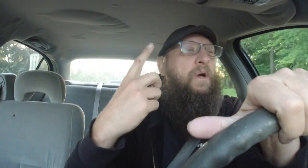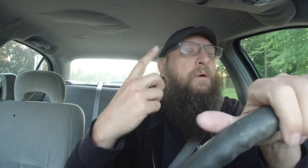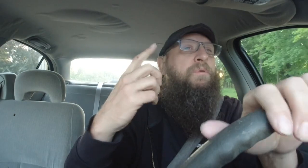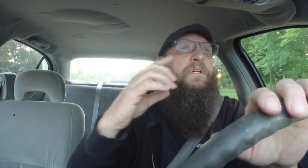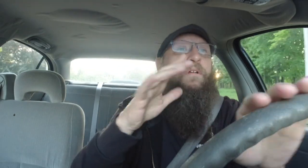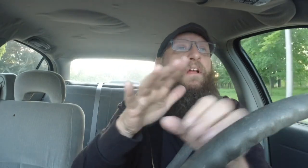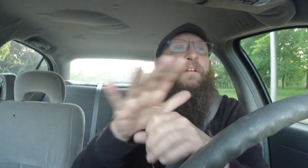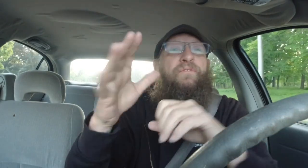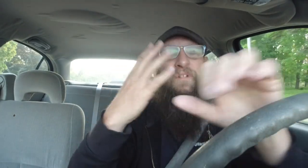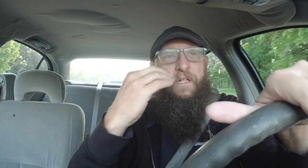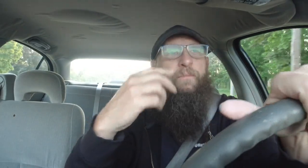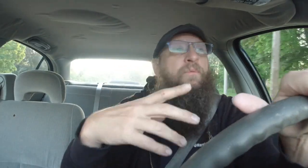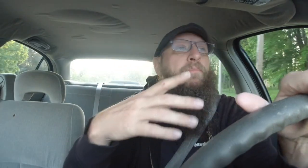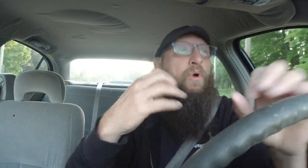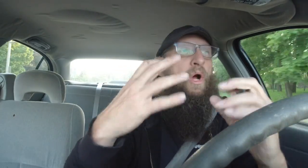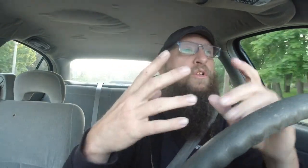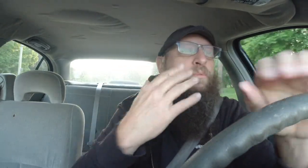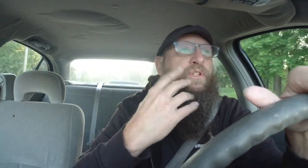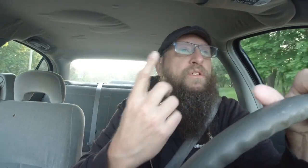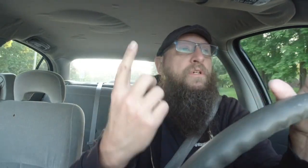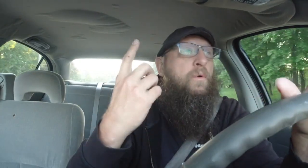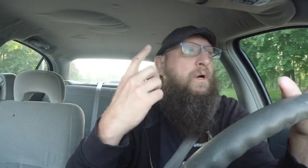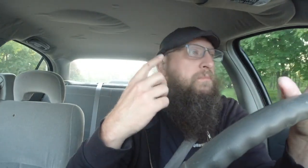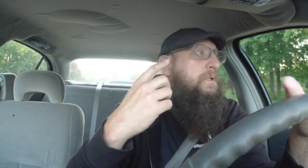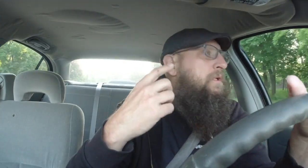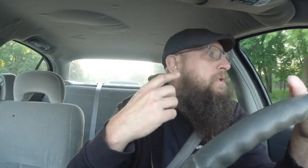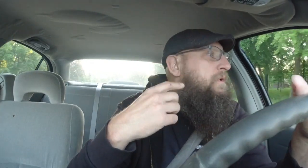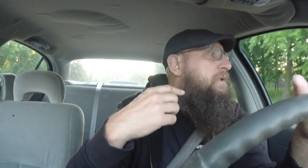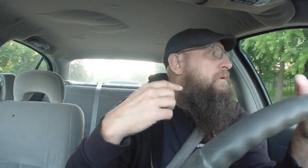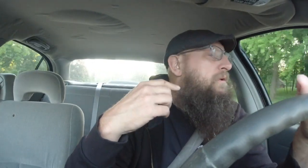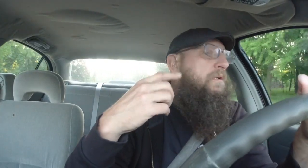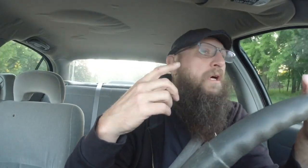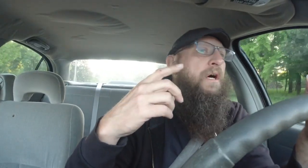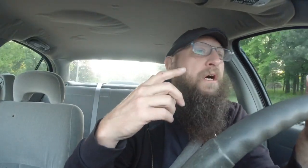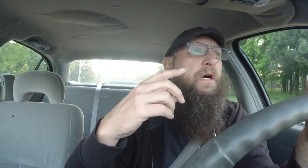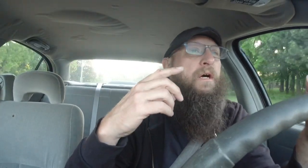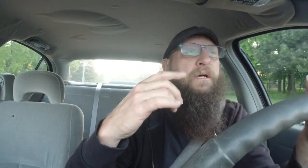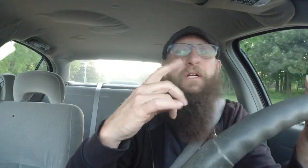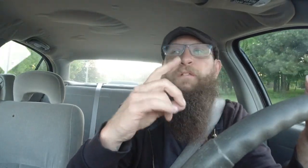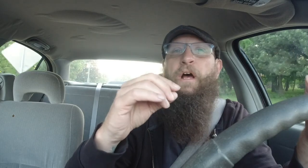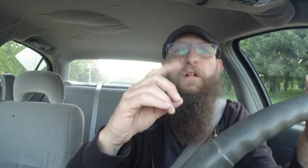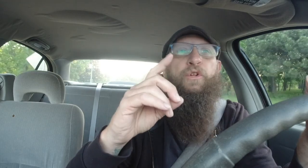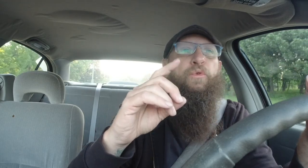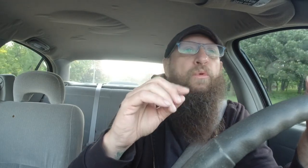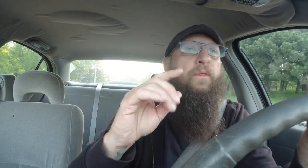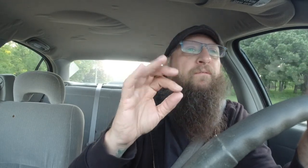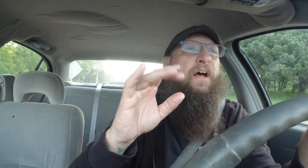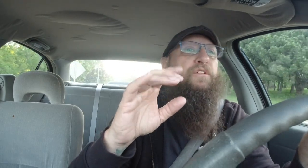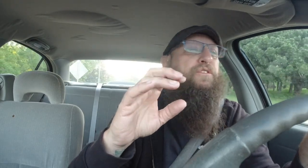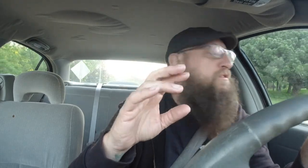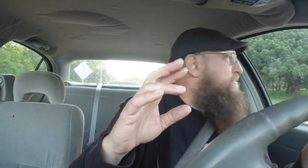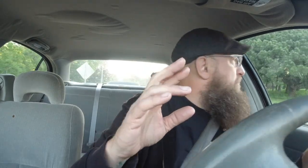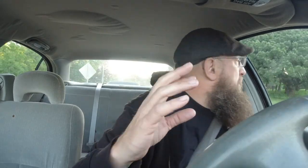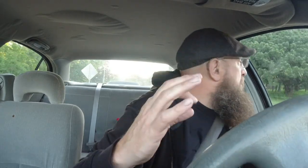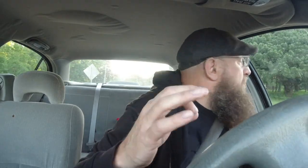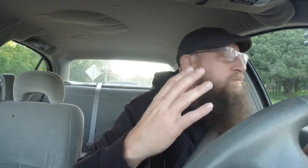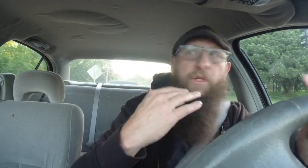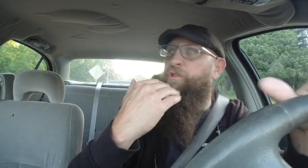up not enough sleep cause your brushes go up uh it does do the faster uh pressure